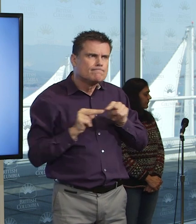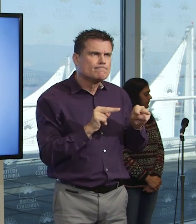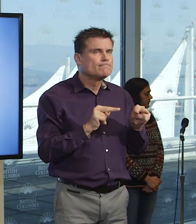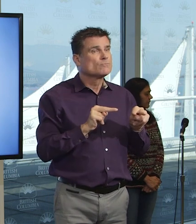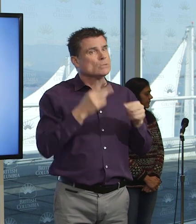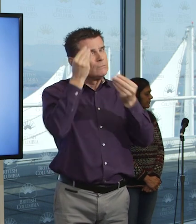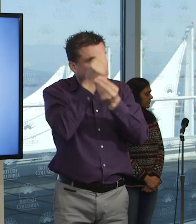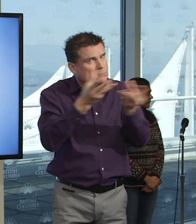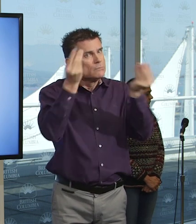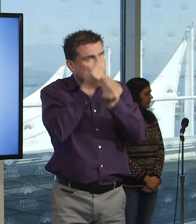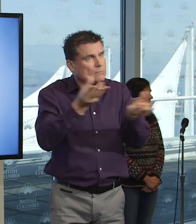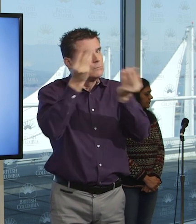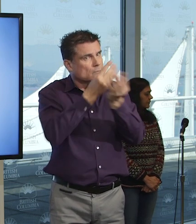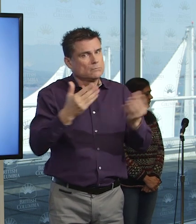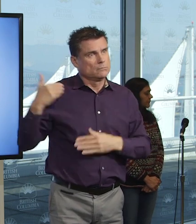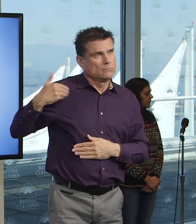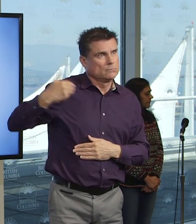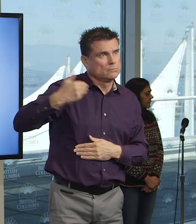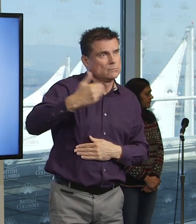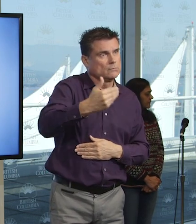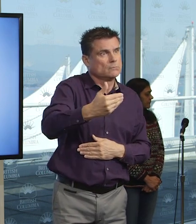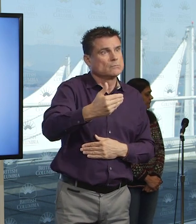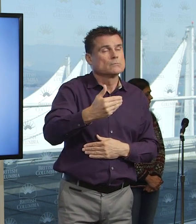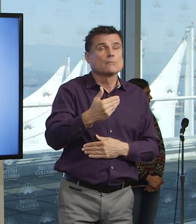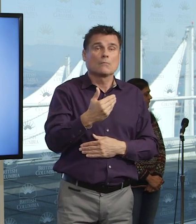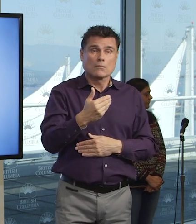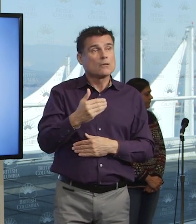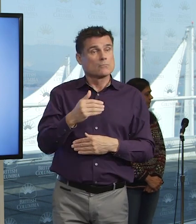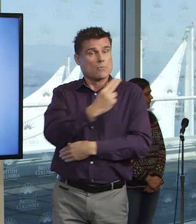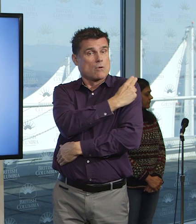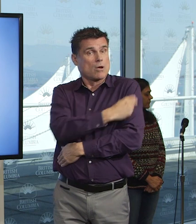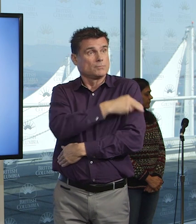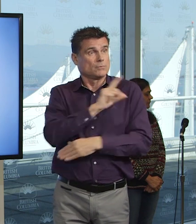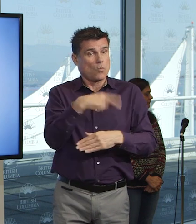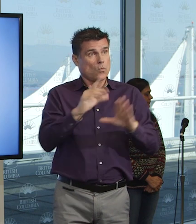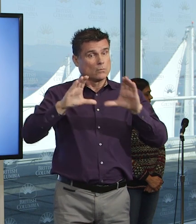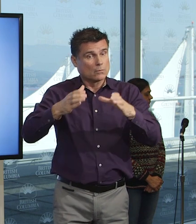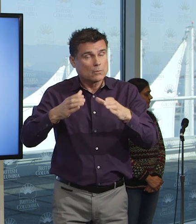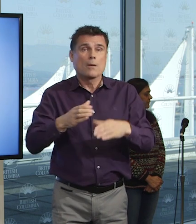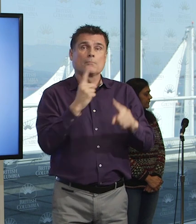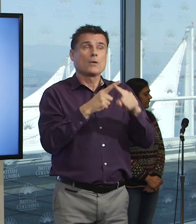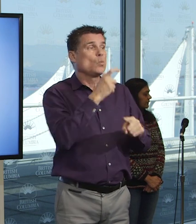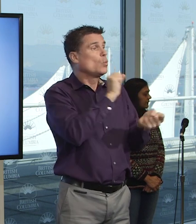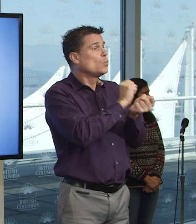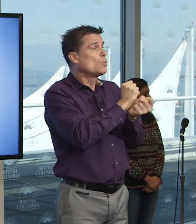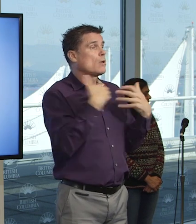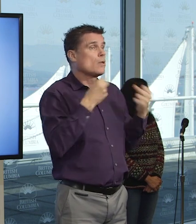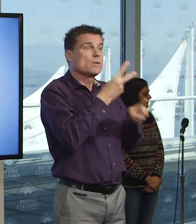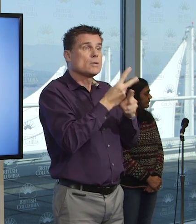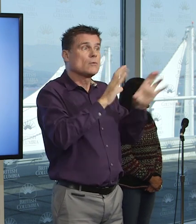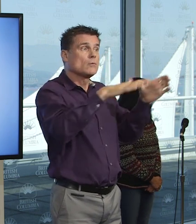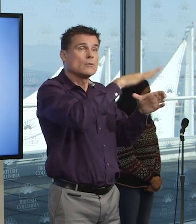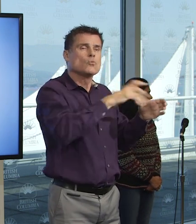confined to hospitals, to our health care sector, it's also in our communities and the actions that we are taking today